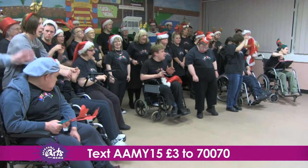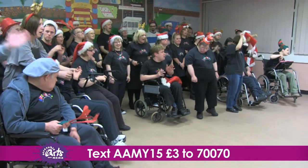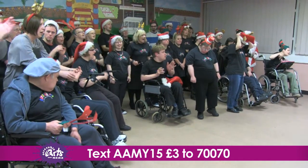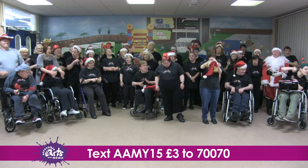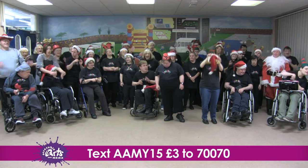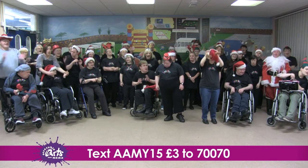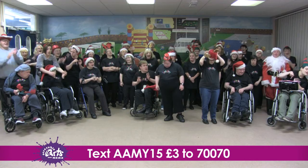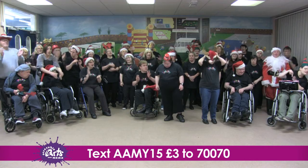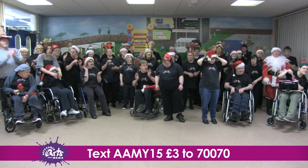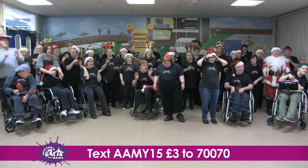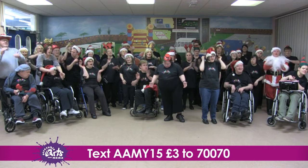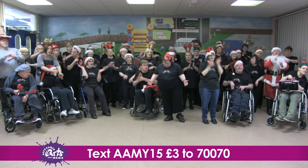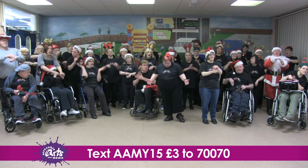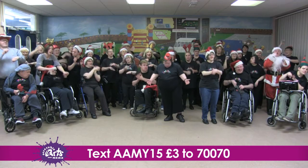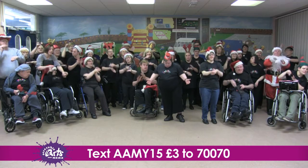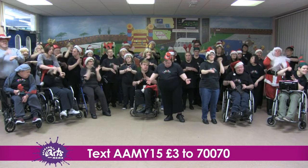Happy Christmas!